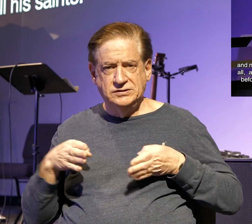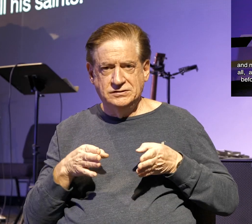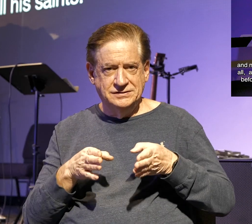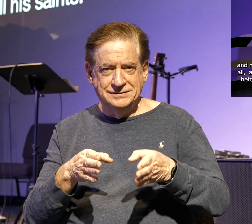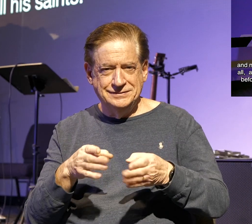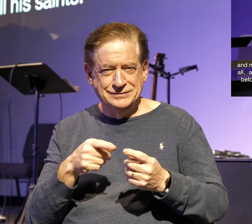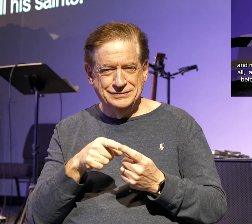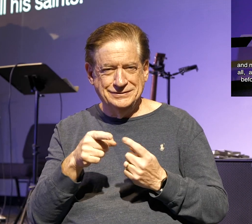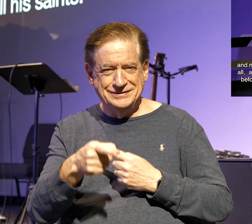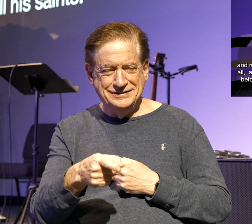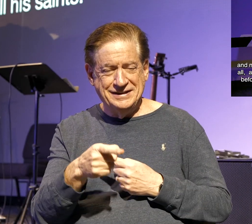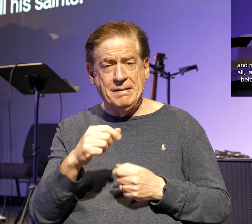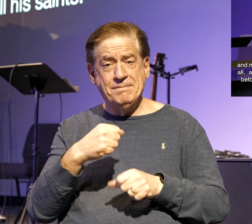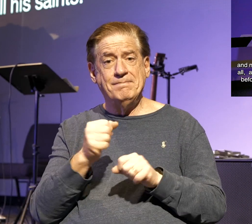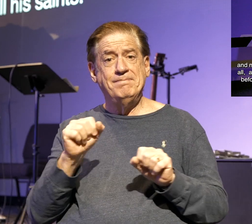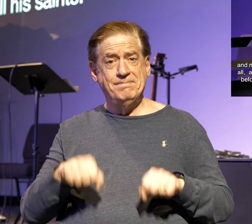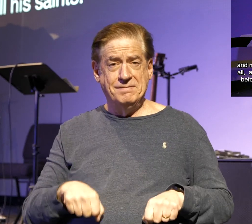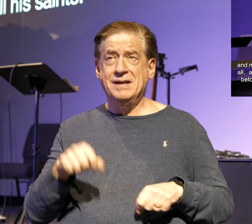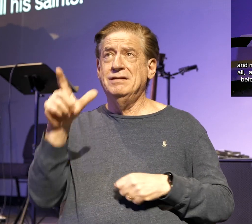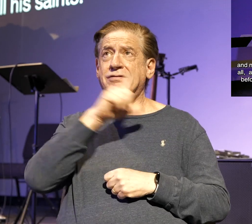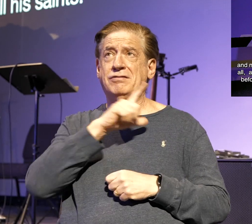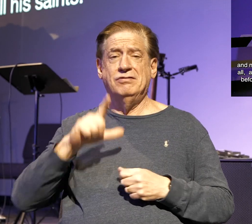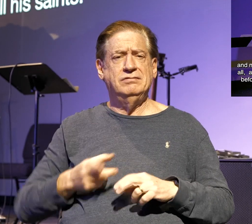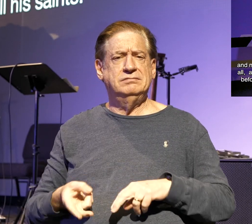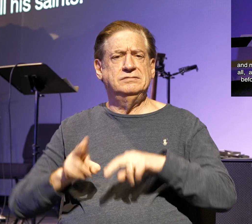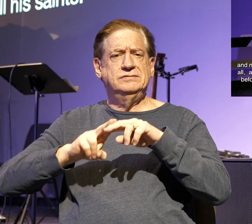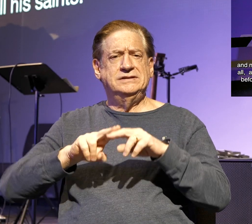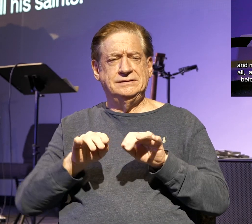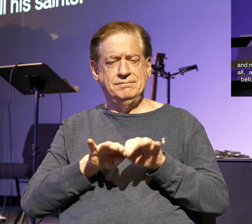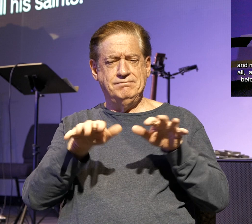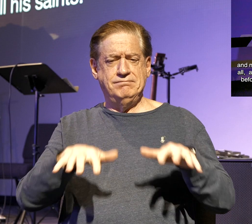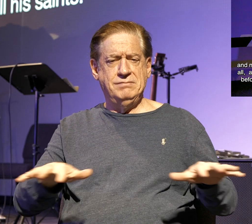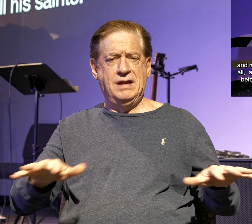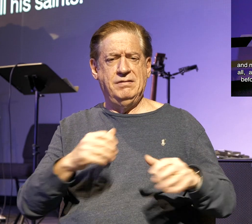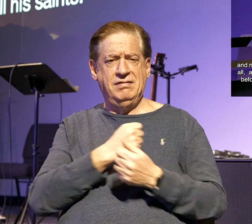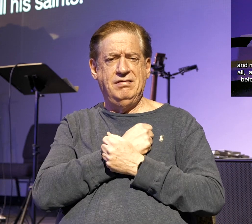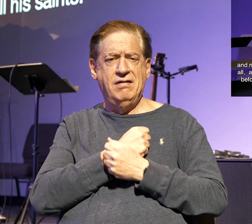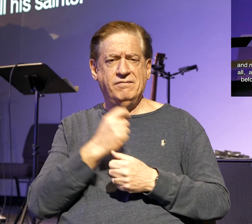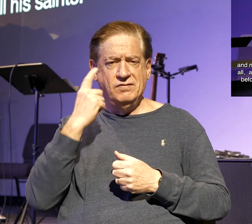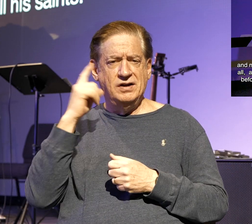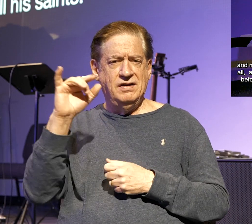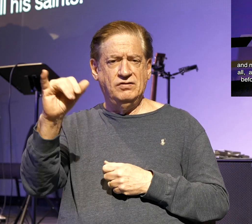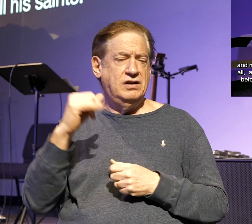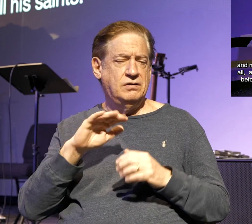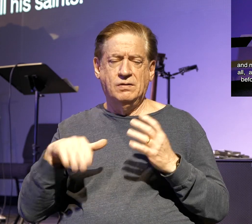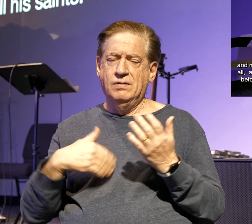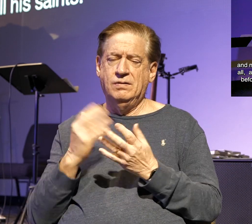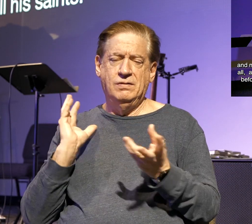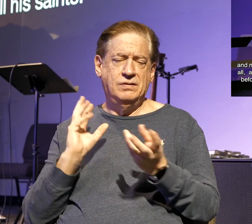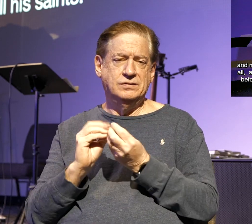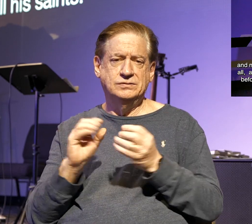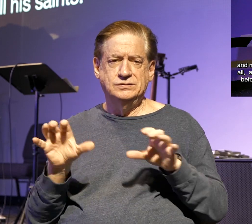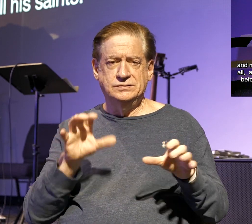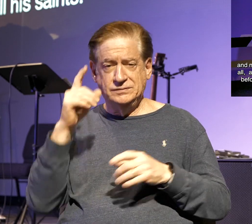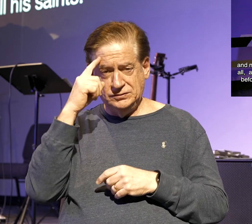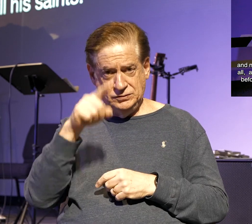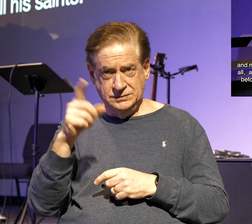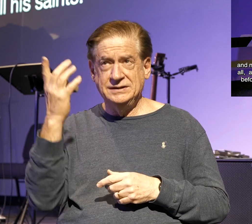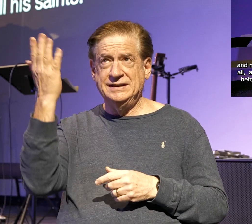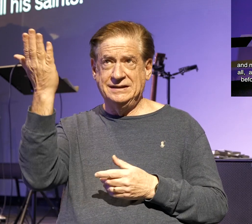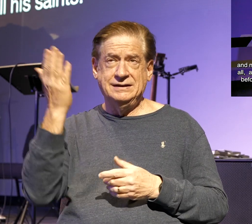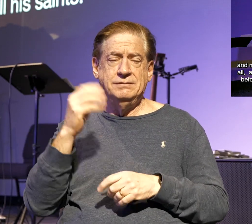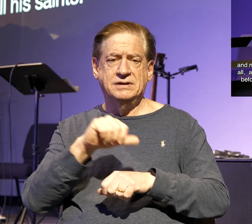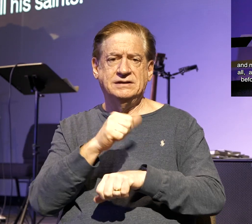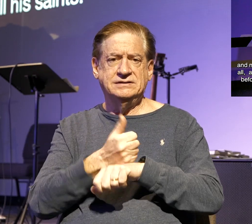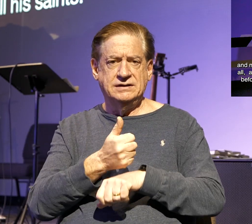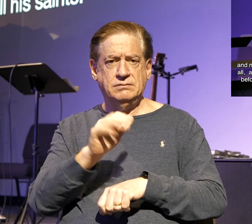may the Lord make you increase and abound in love for one another and for all as we do for you, so that he may establish your